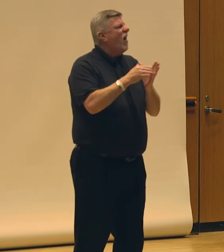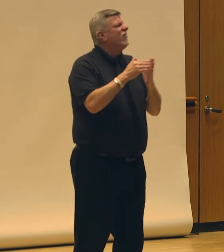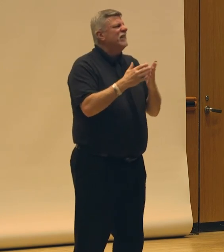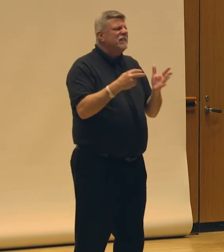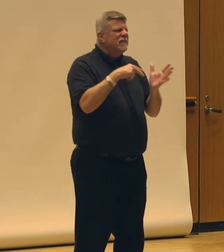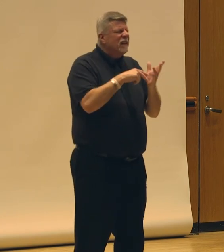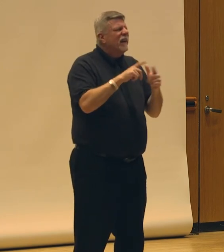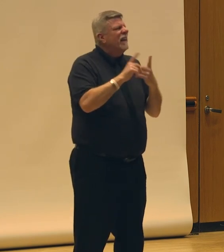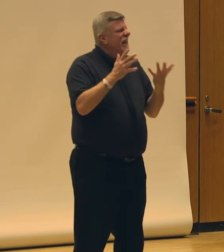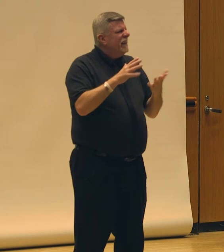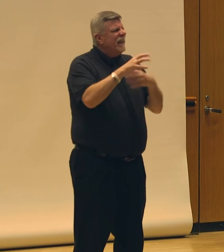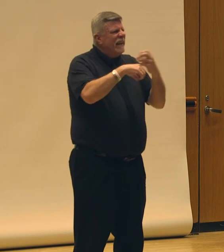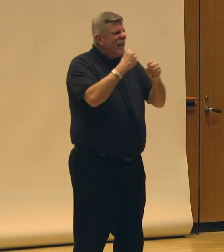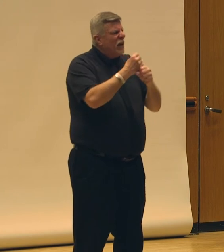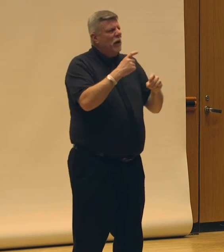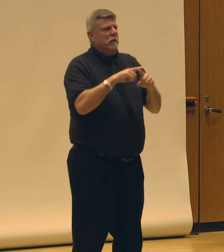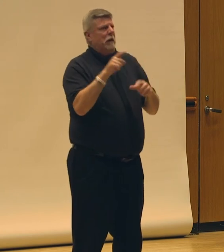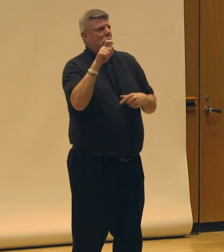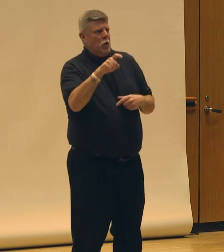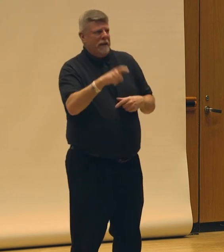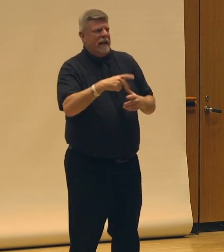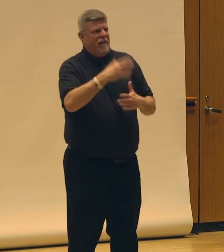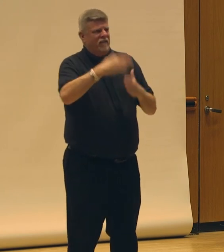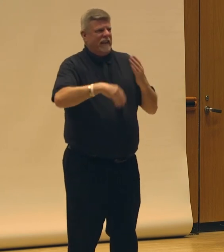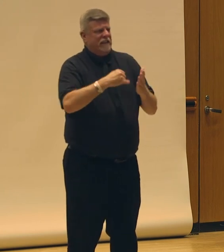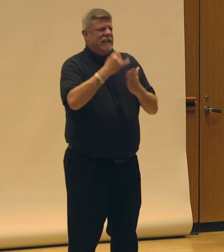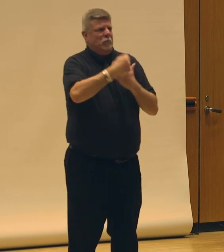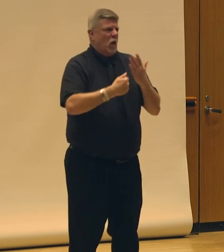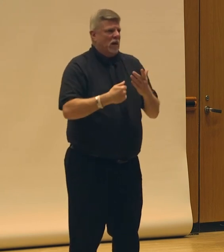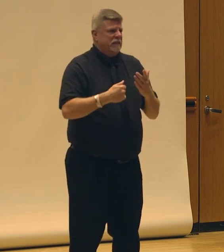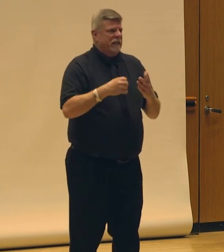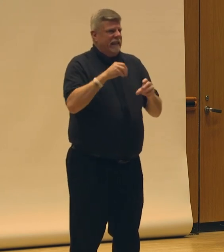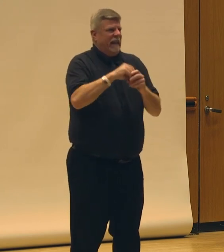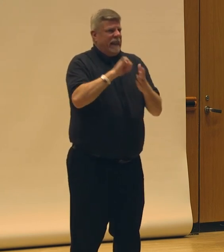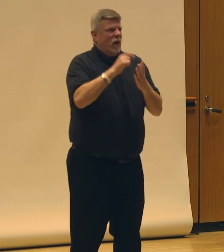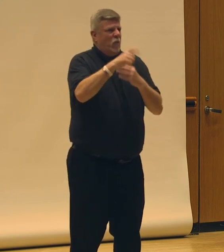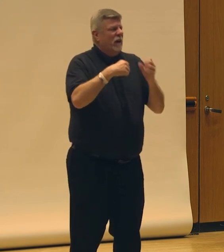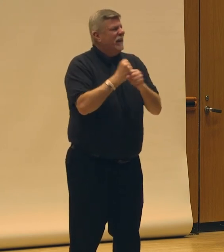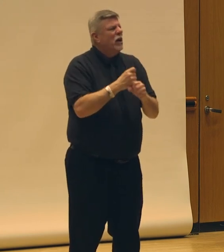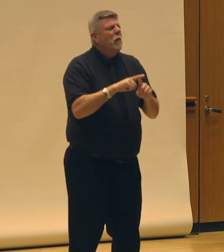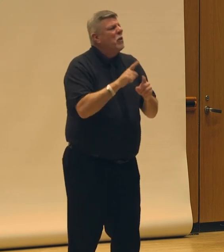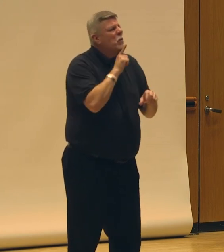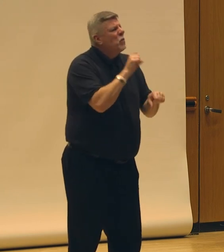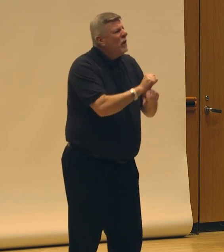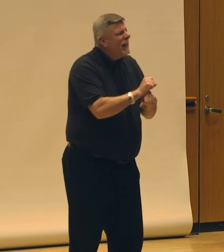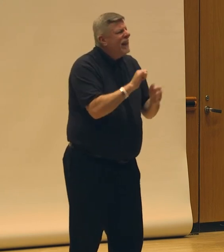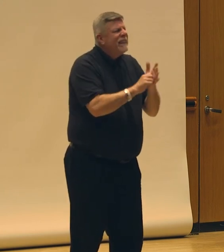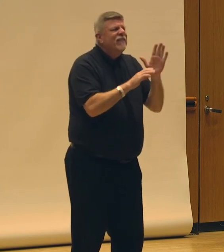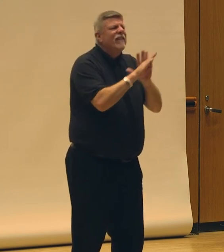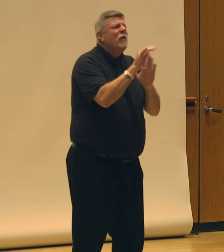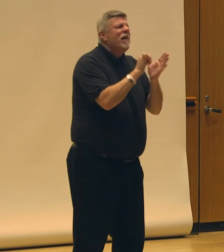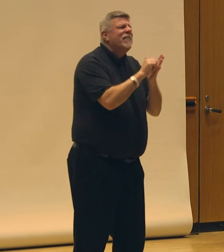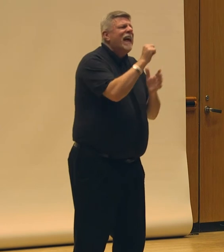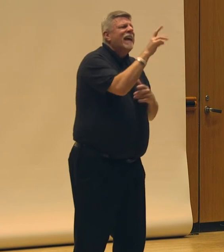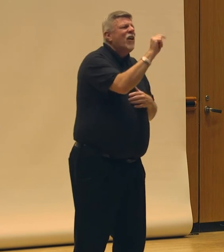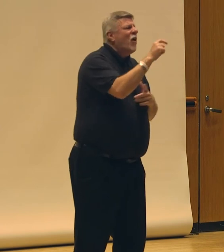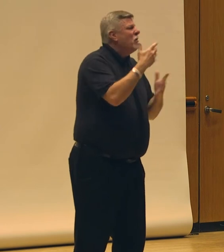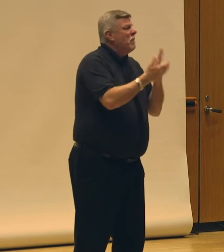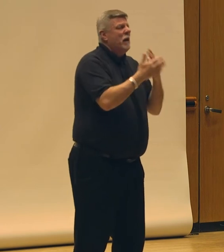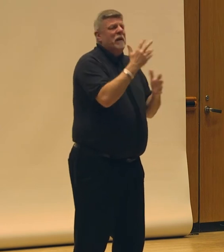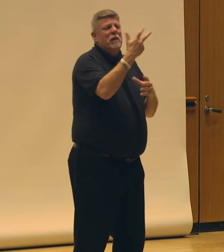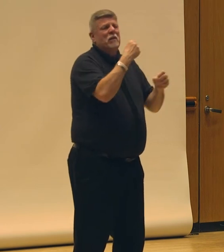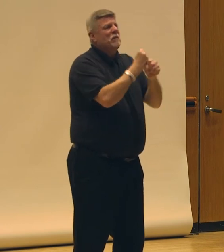and the project needs to be completed by that year and reported on when in fact the development of that project might be a three-year arc or longer